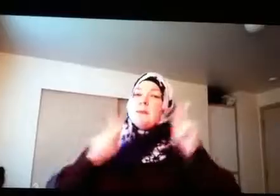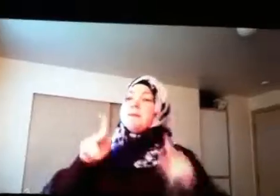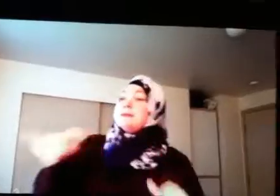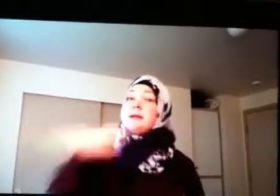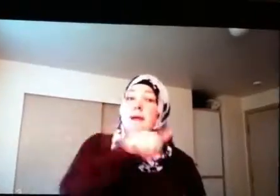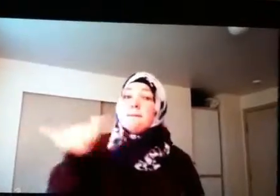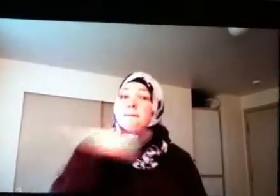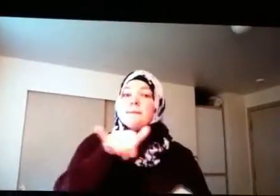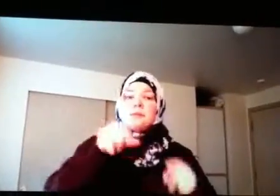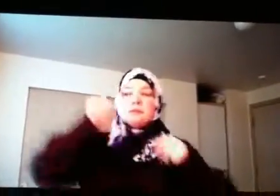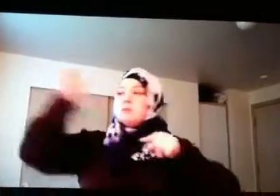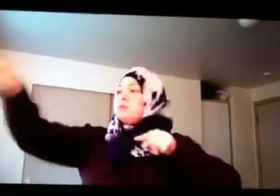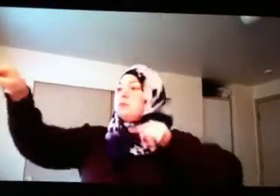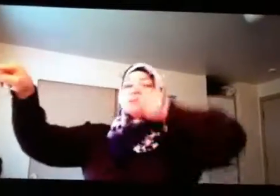Some people are the same.